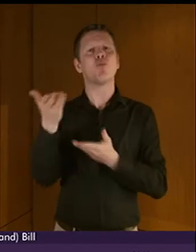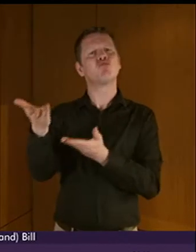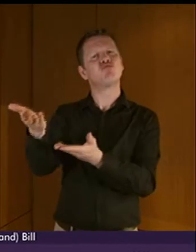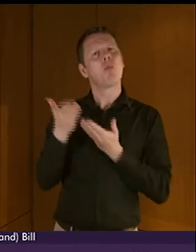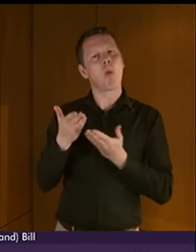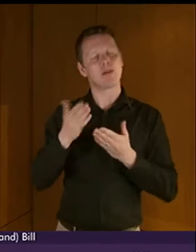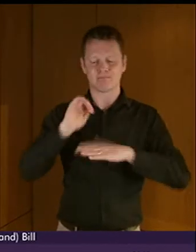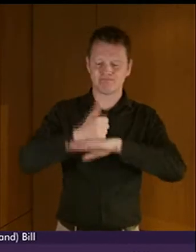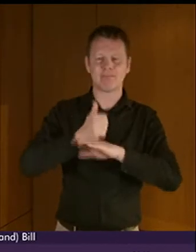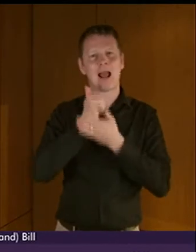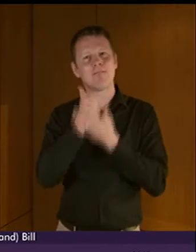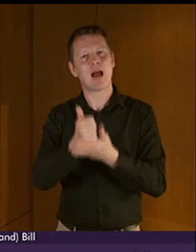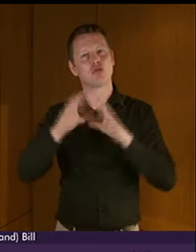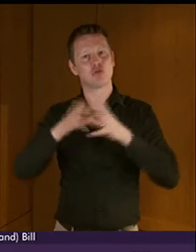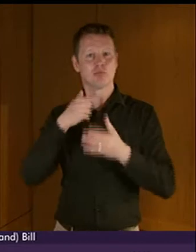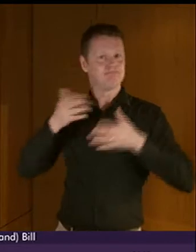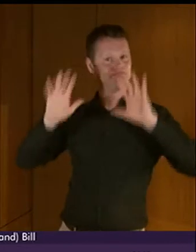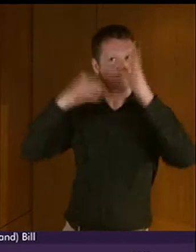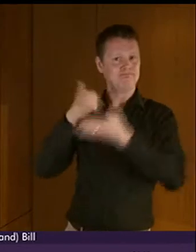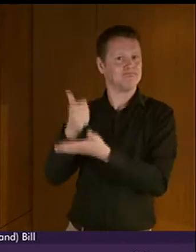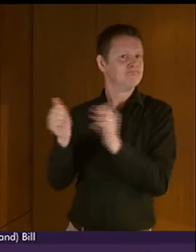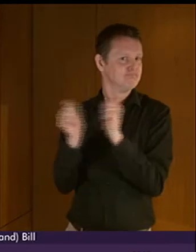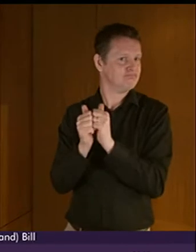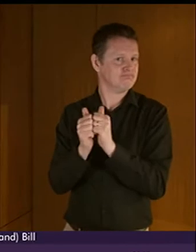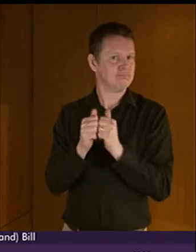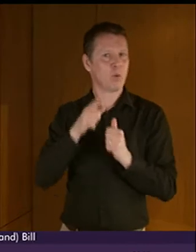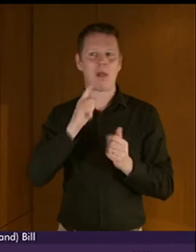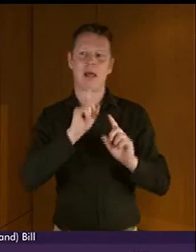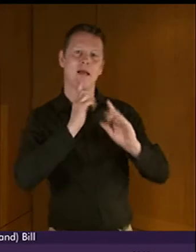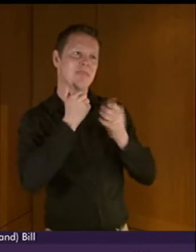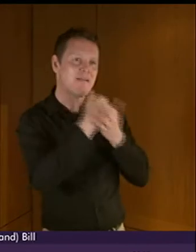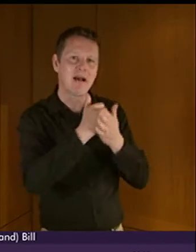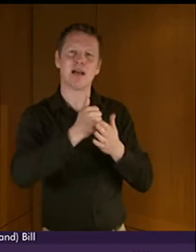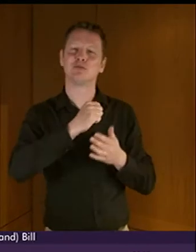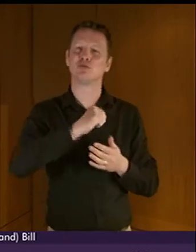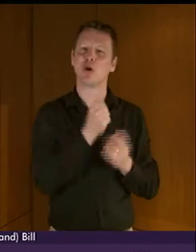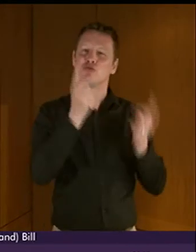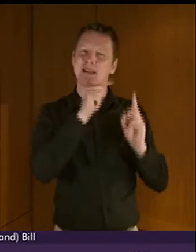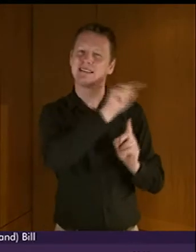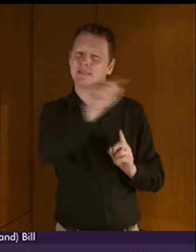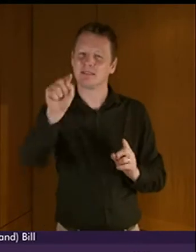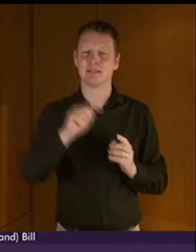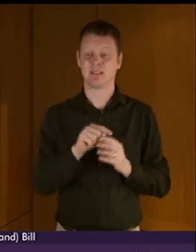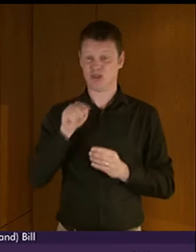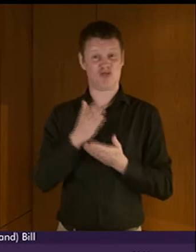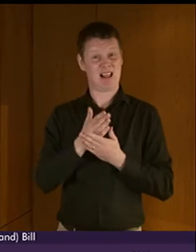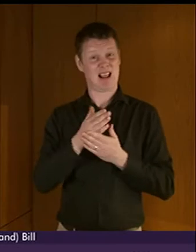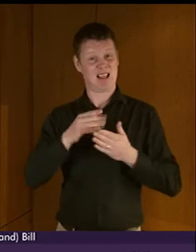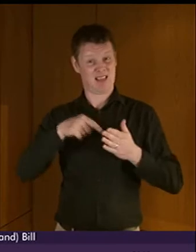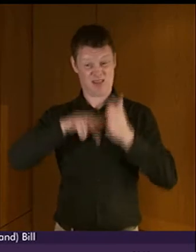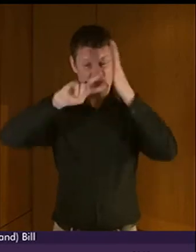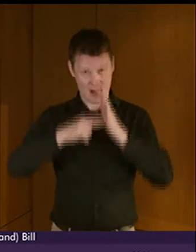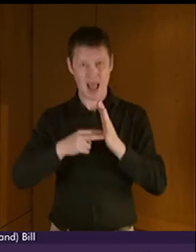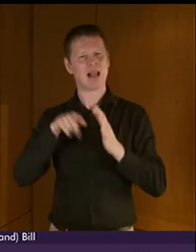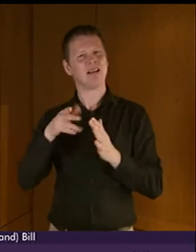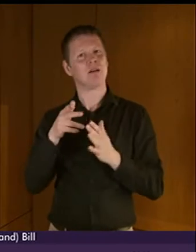advisory group that will provide advice to Scottish ministers. As the national plan will set the framework for action on BSL, the advisory group will have